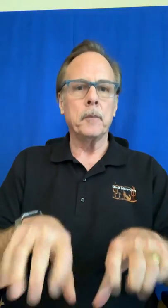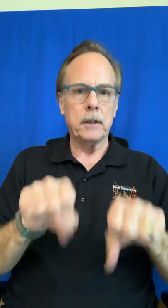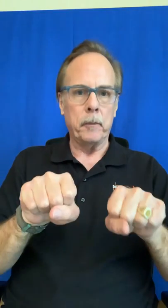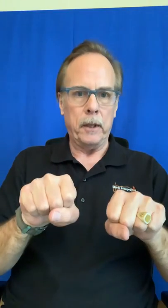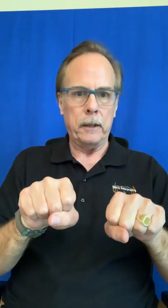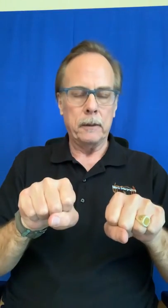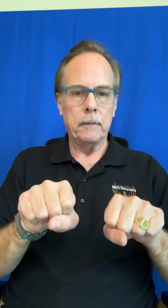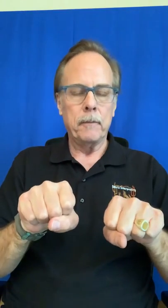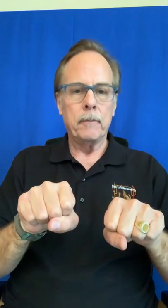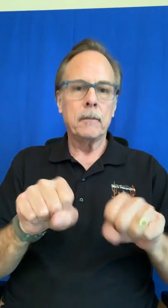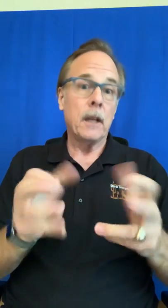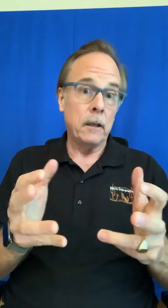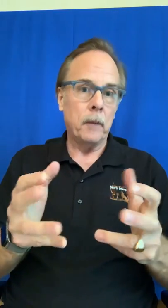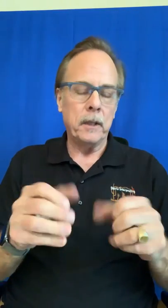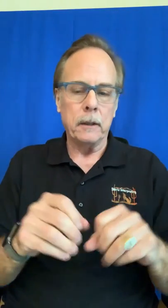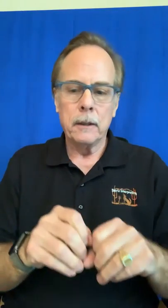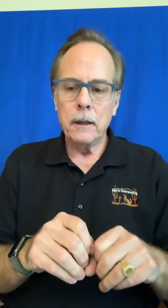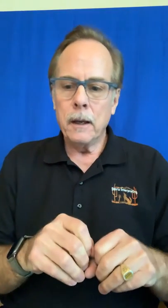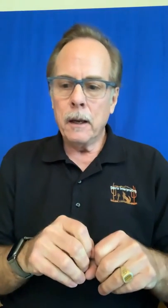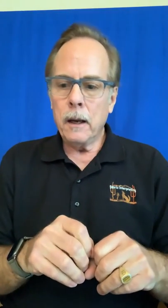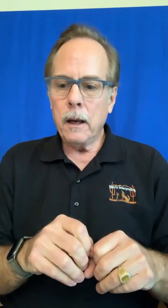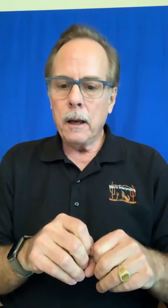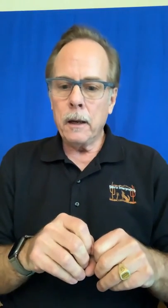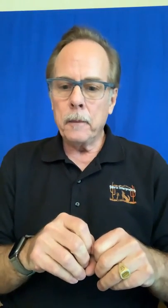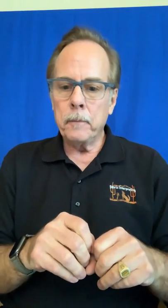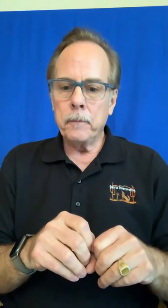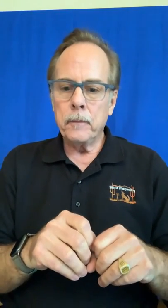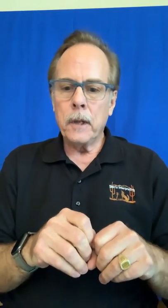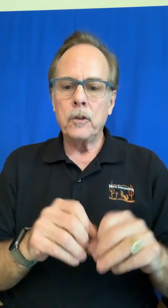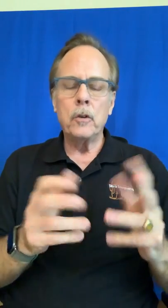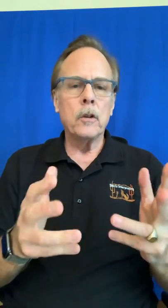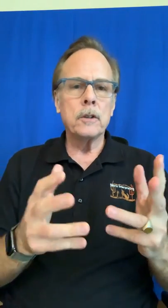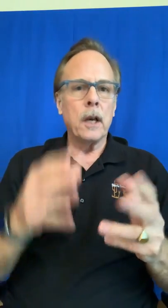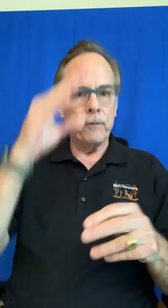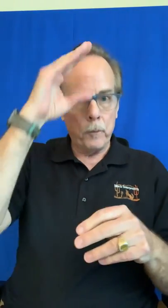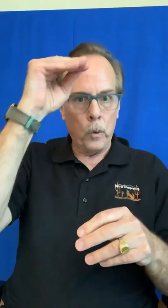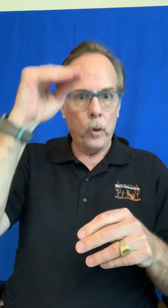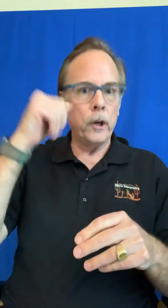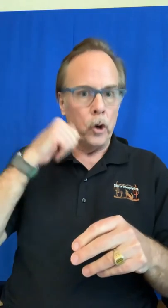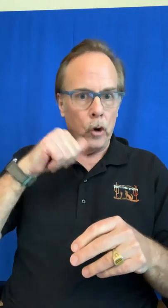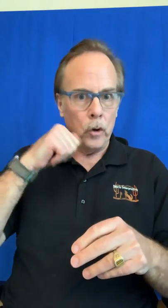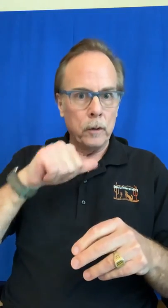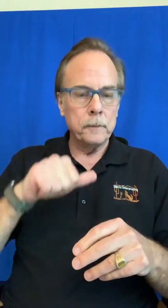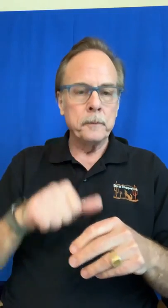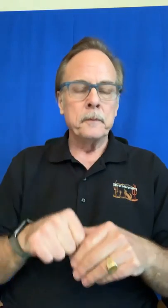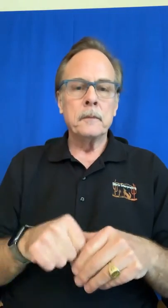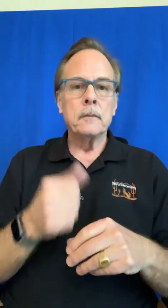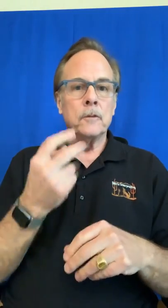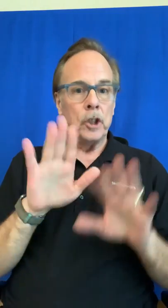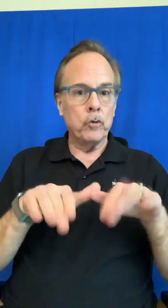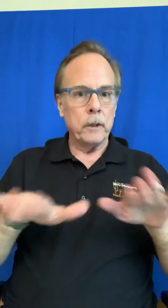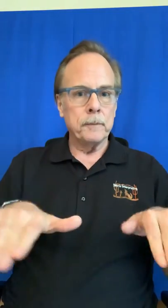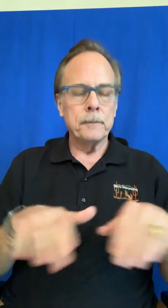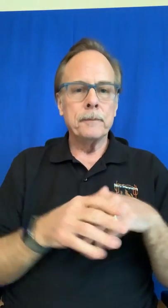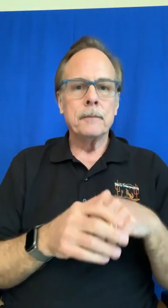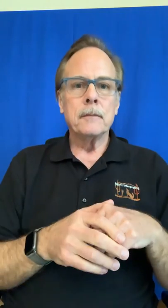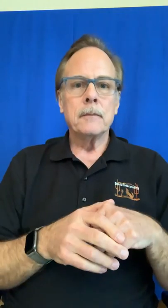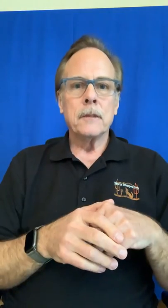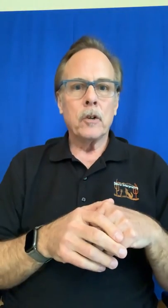something adopting um and you know the sign for boy girl children okay